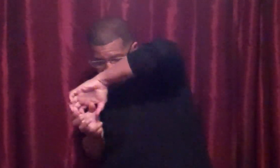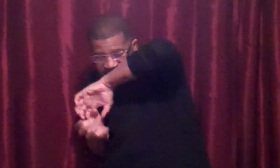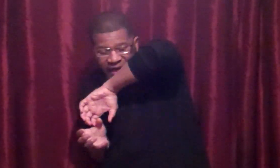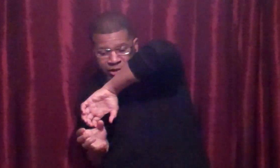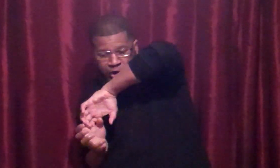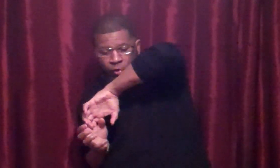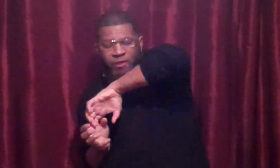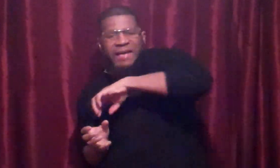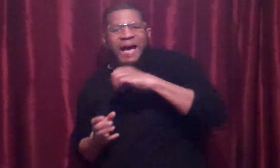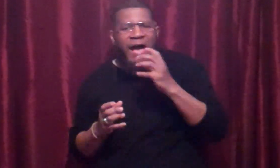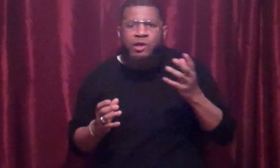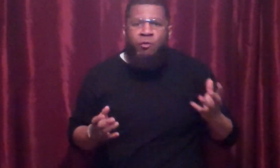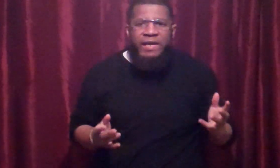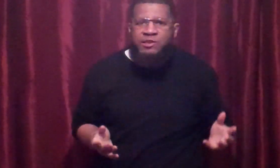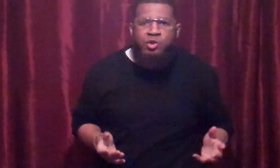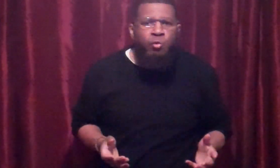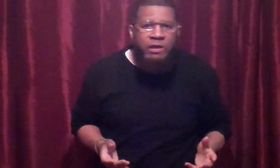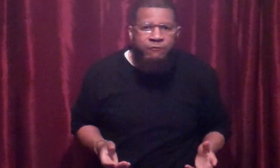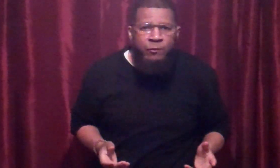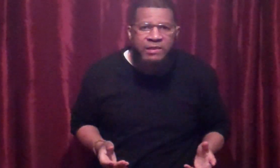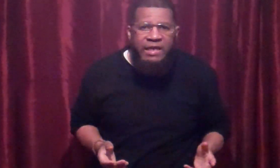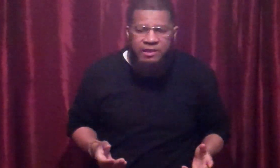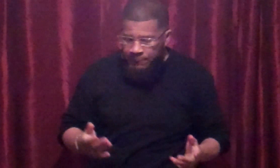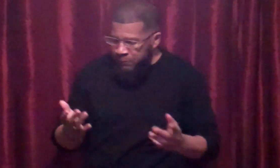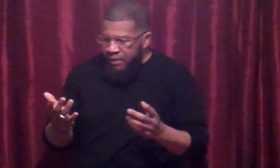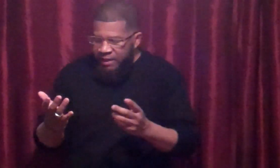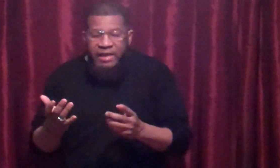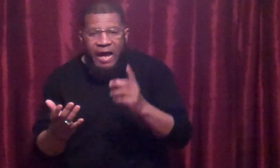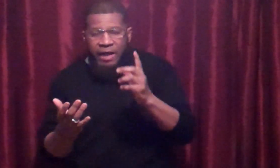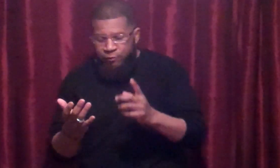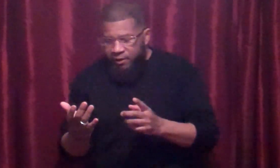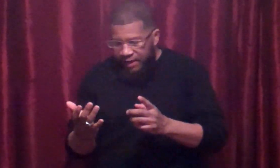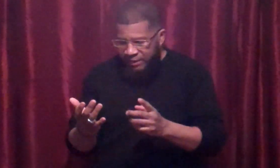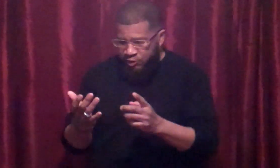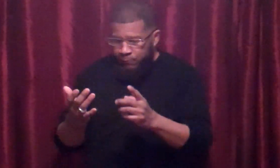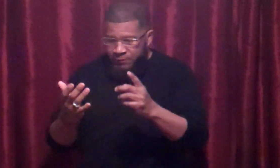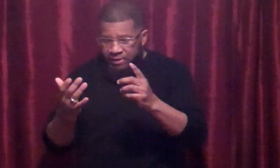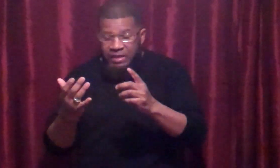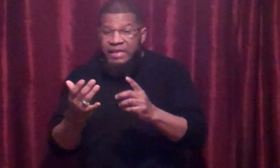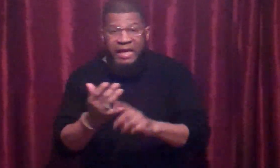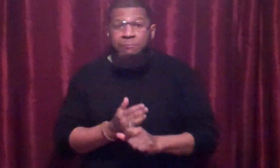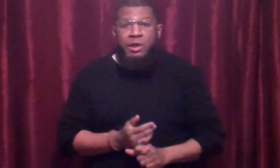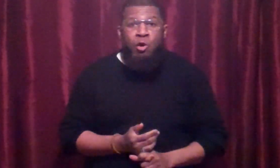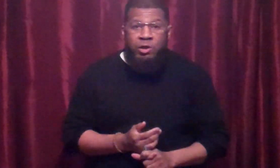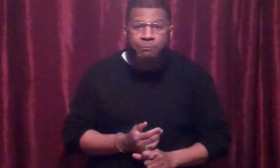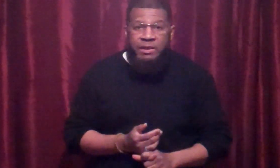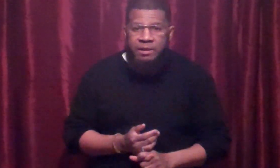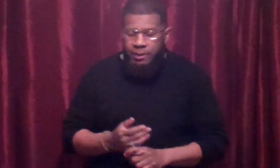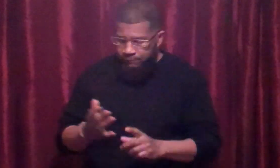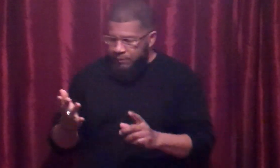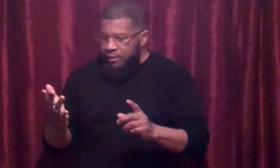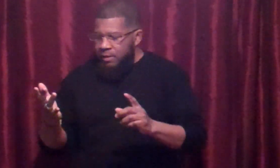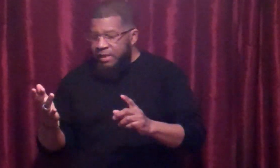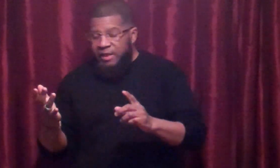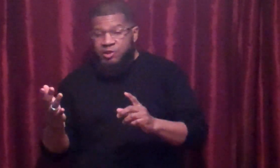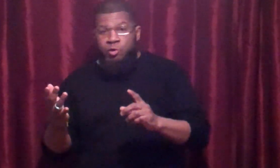as I do that, I know he has to do one of three things. He either has to let me go completely. He has to